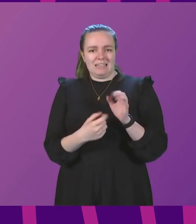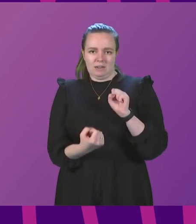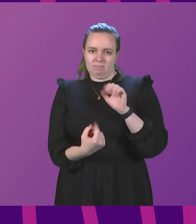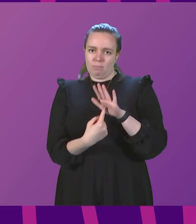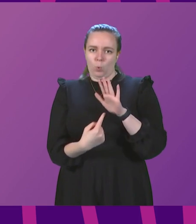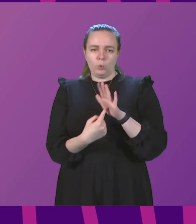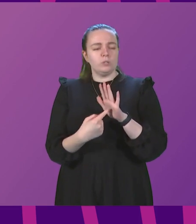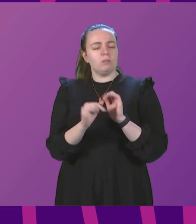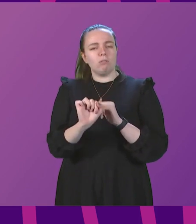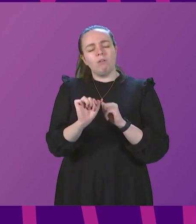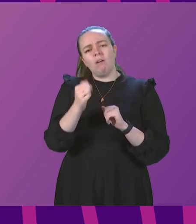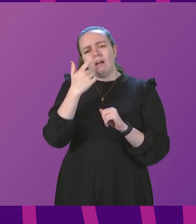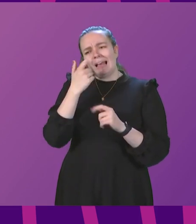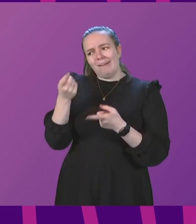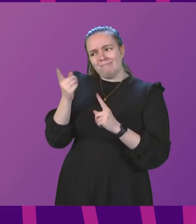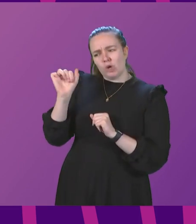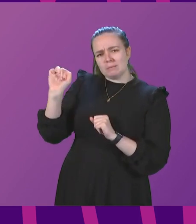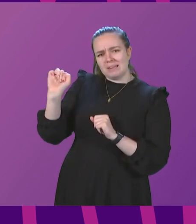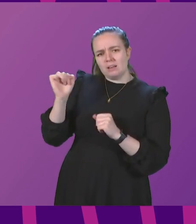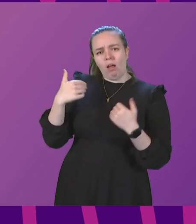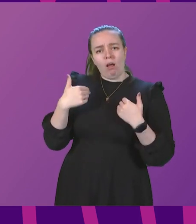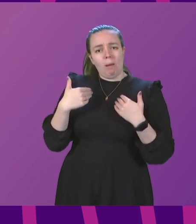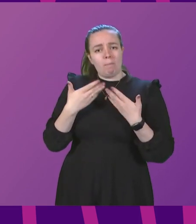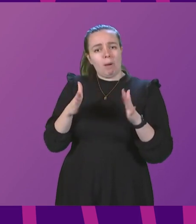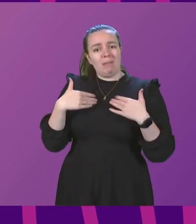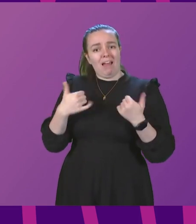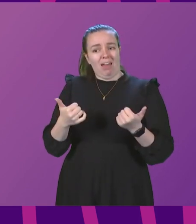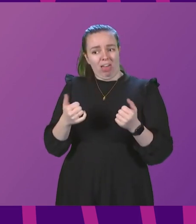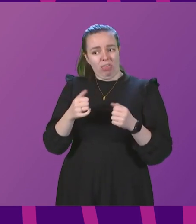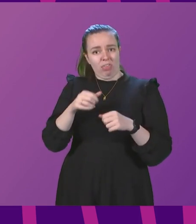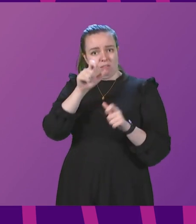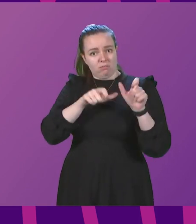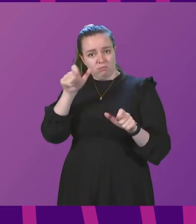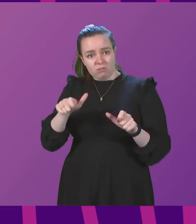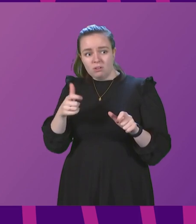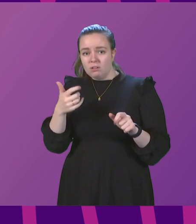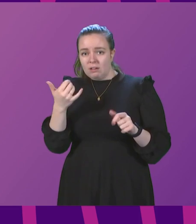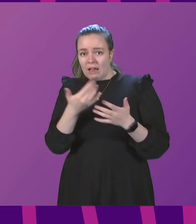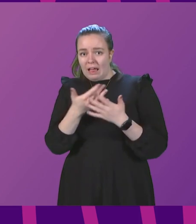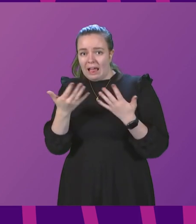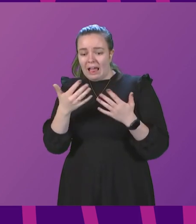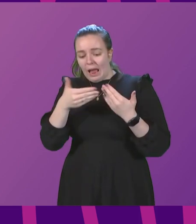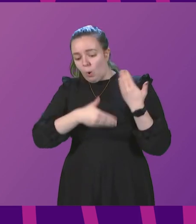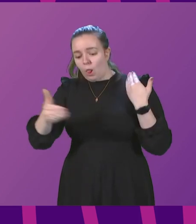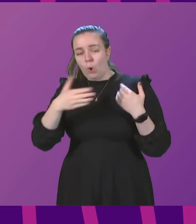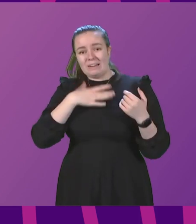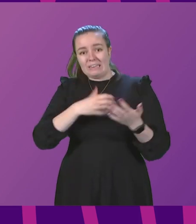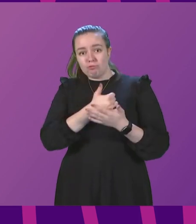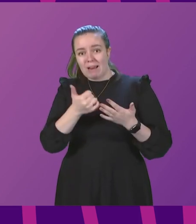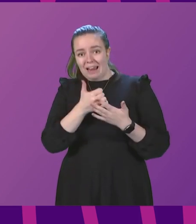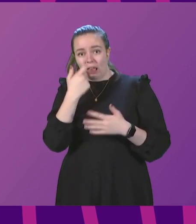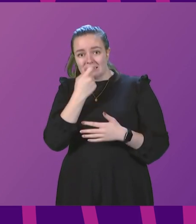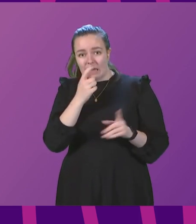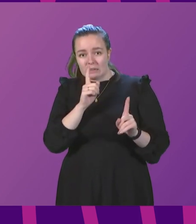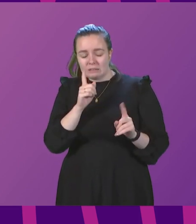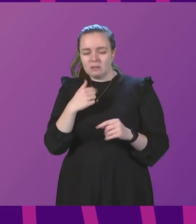Can the First Minister indicate if public health officials have estimated how long we might need regular testing? First Minister, can